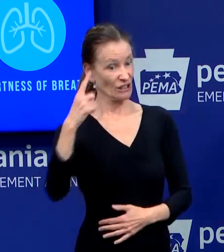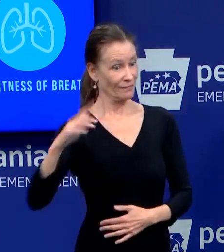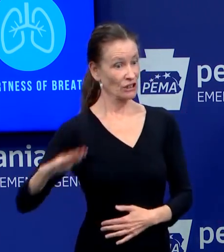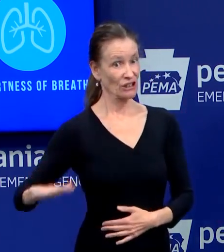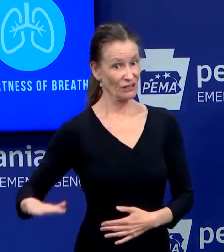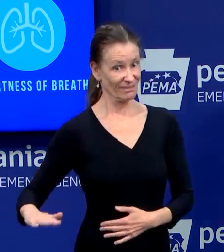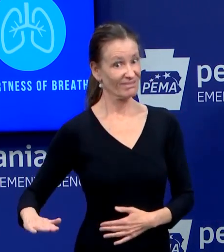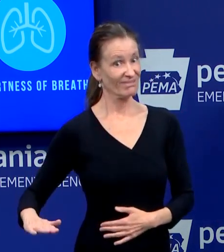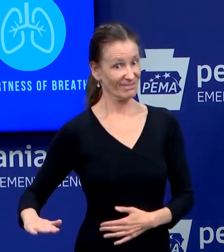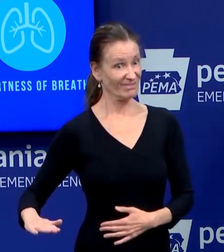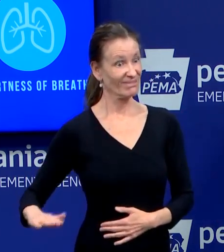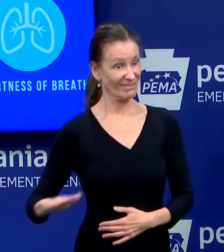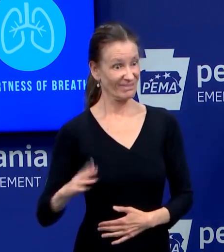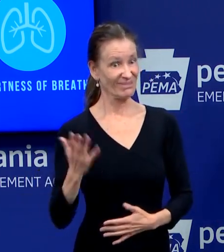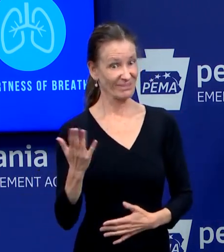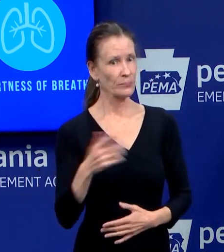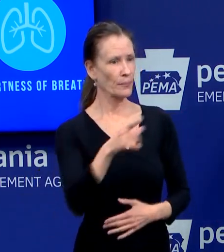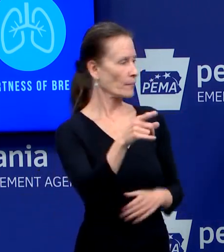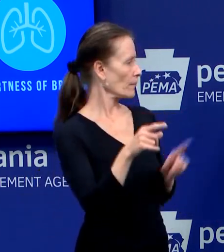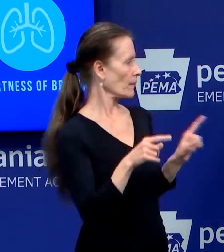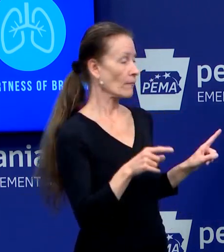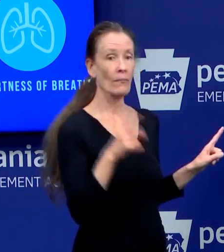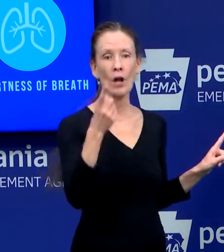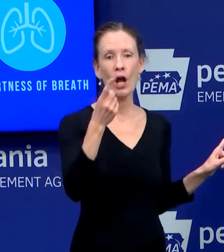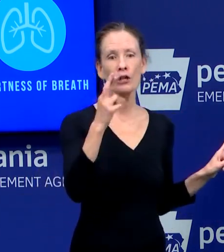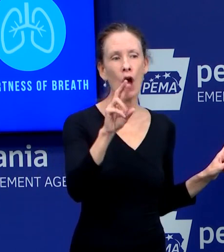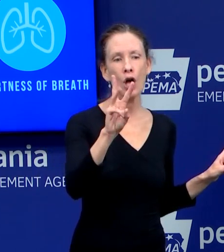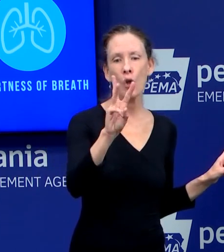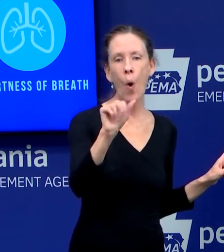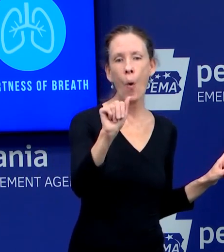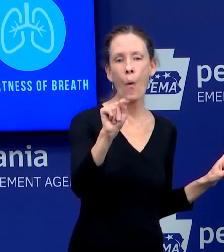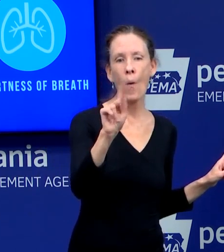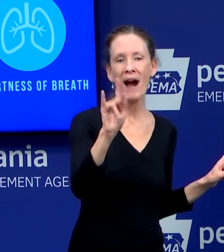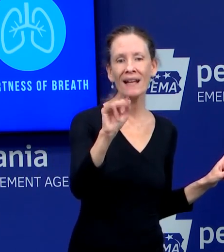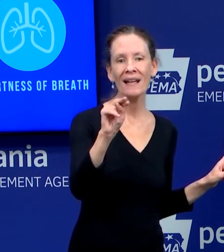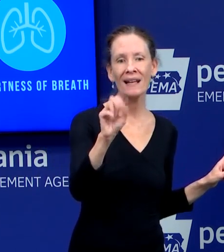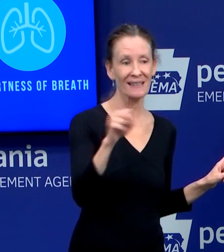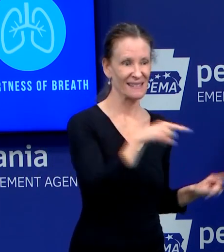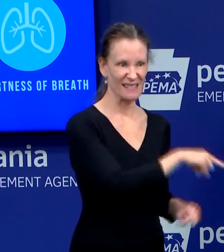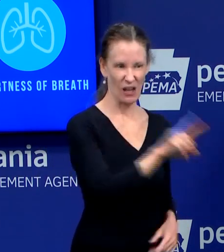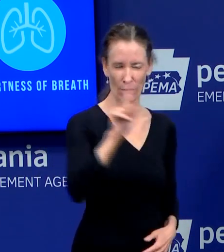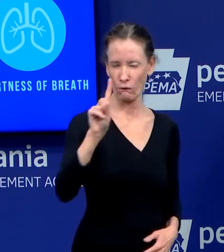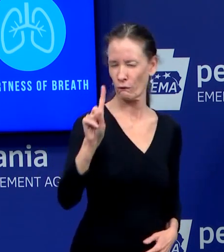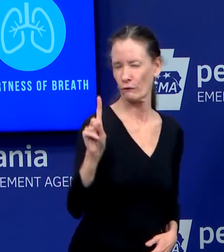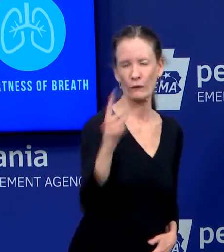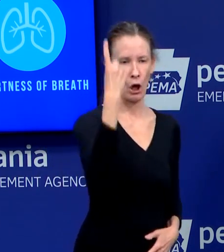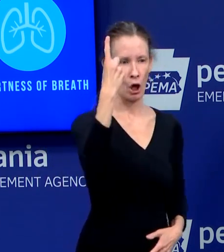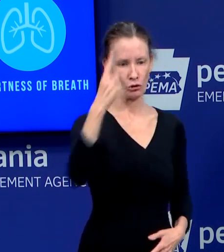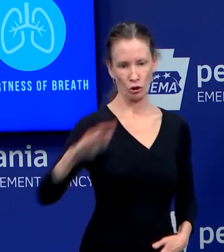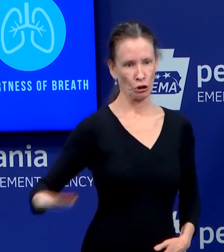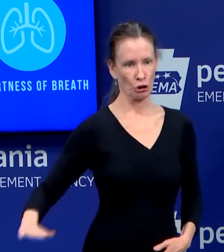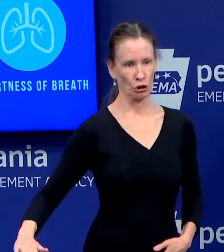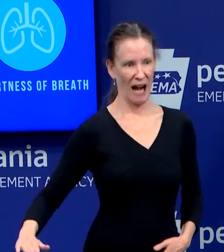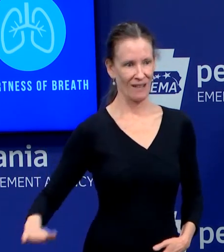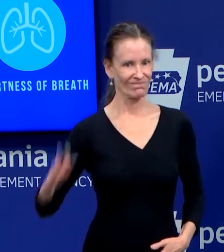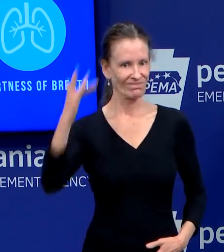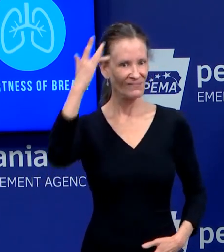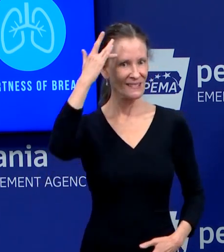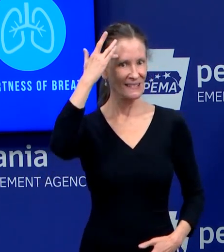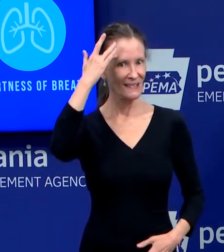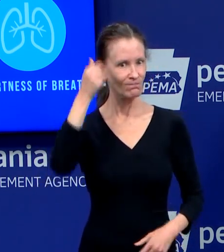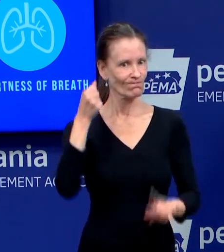is the first pediatric patient, yes. And it is under investigation, and we have no further details. Yes. And second, if I just may... Right.